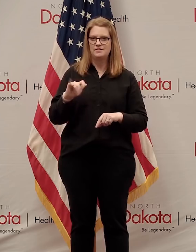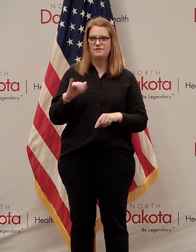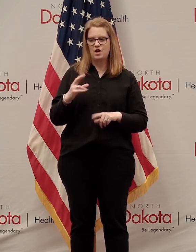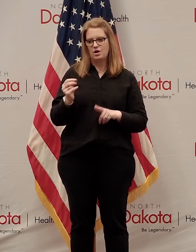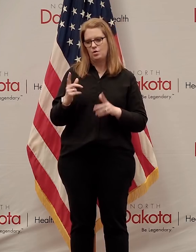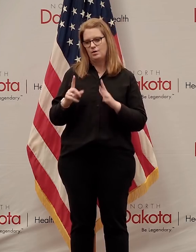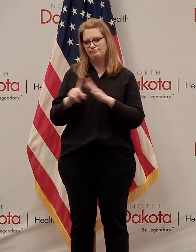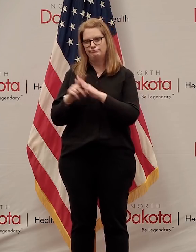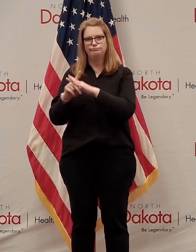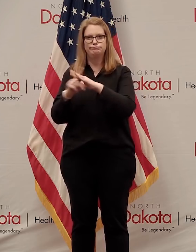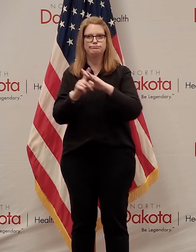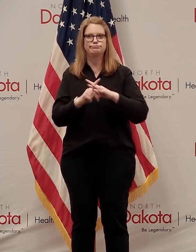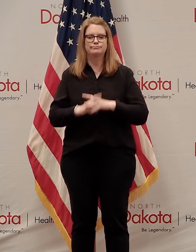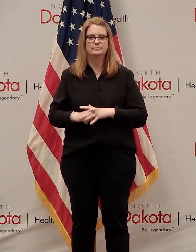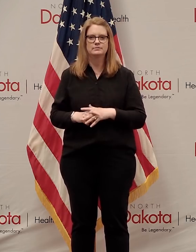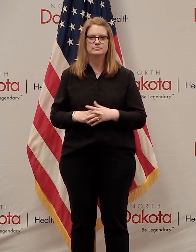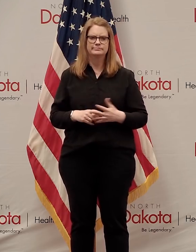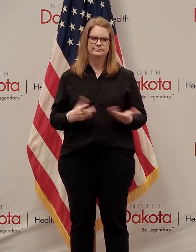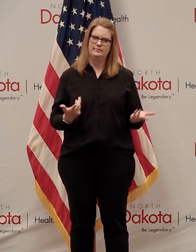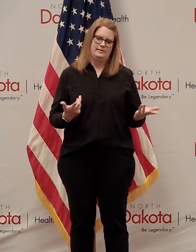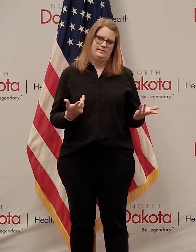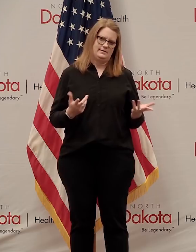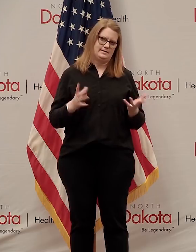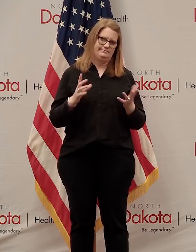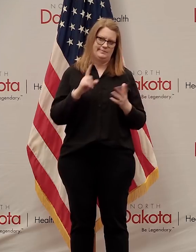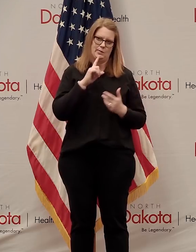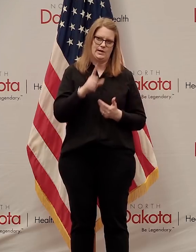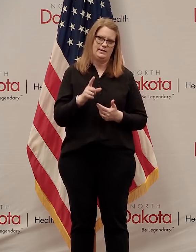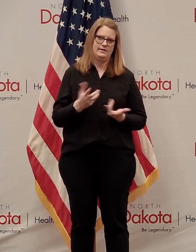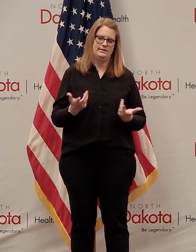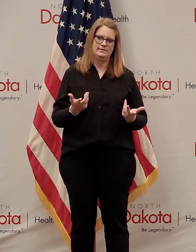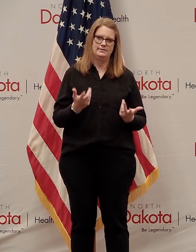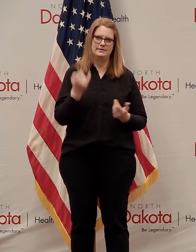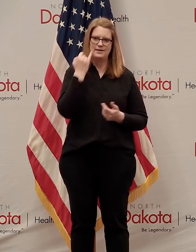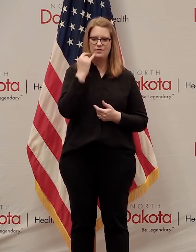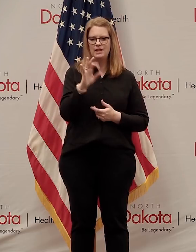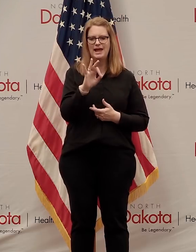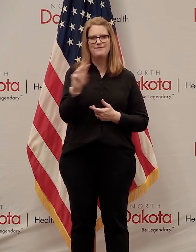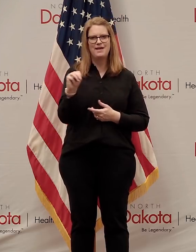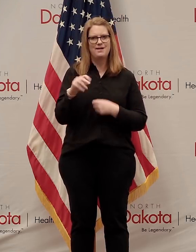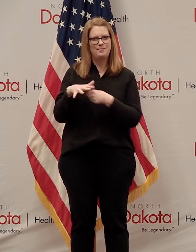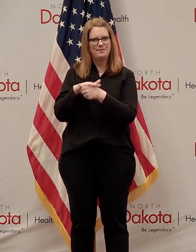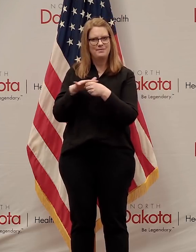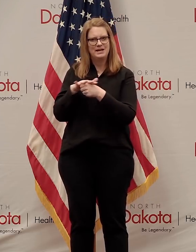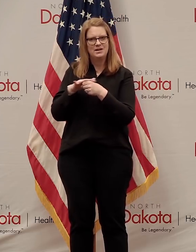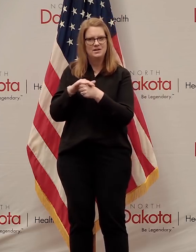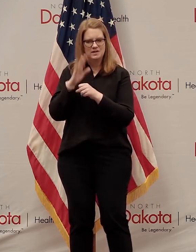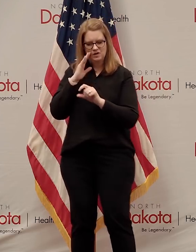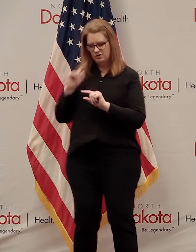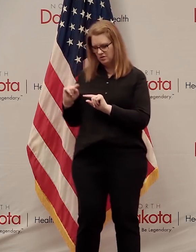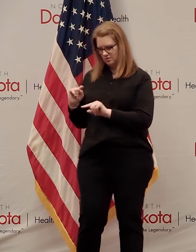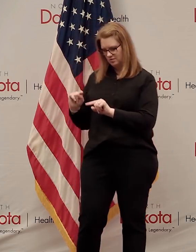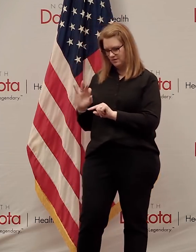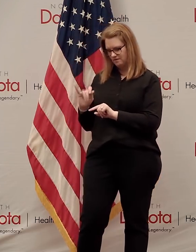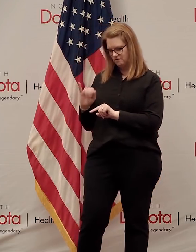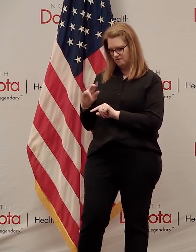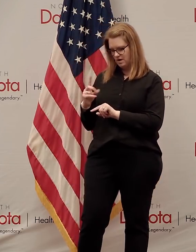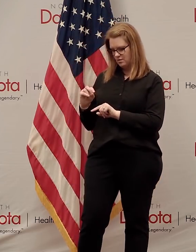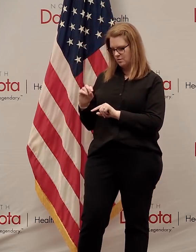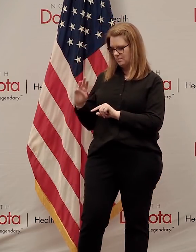think that they do already. I mean, if you just take a look at the Fargo metro area, if we know that